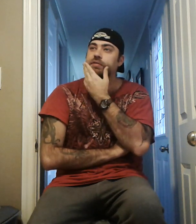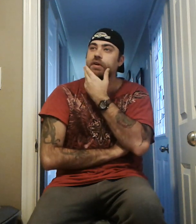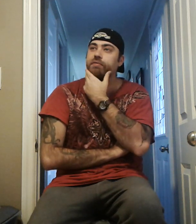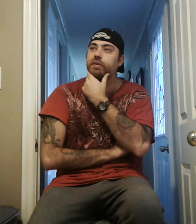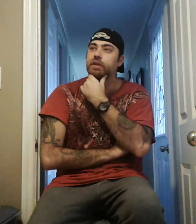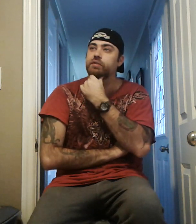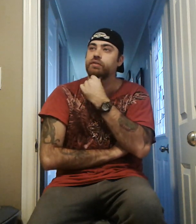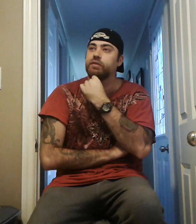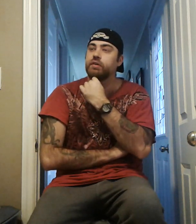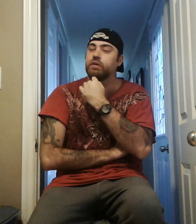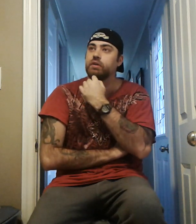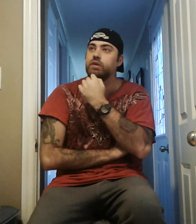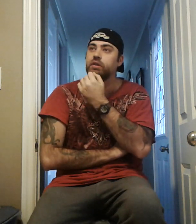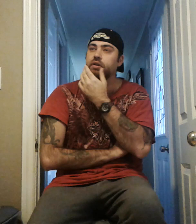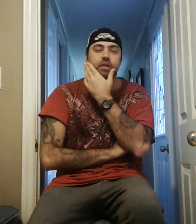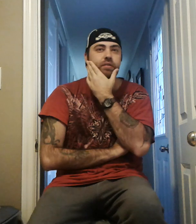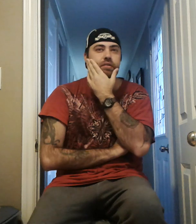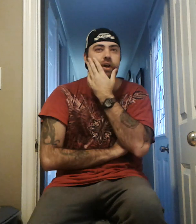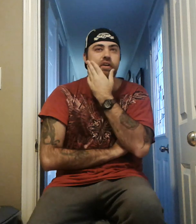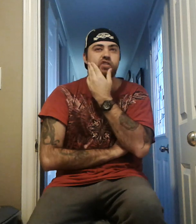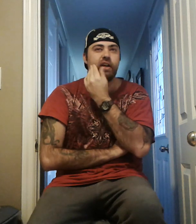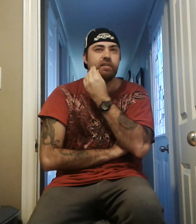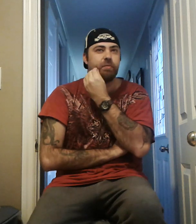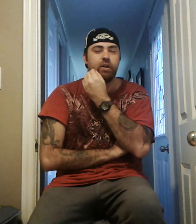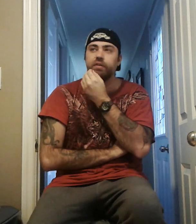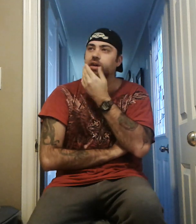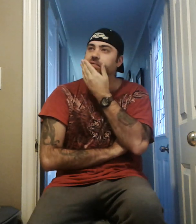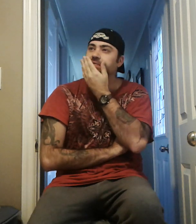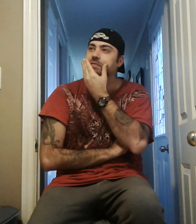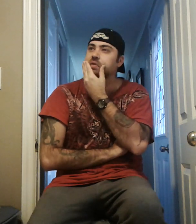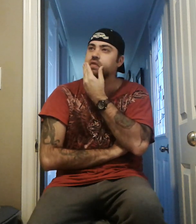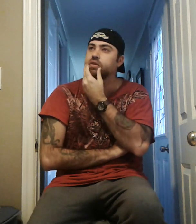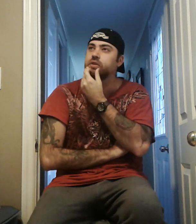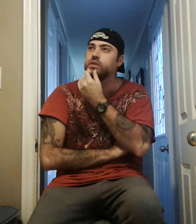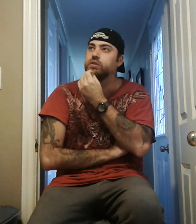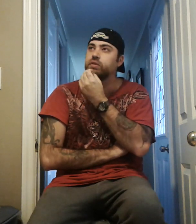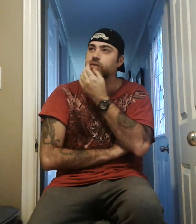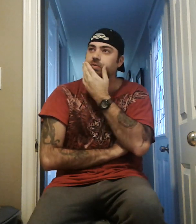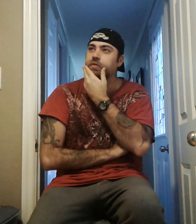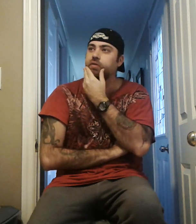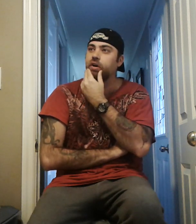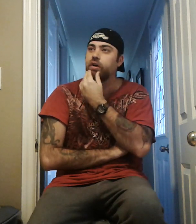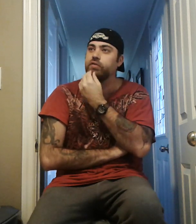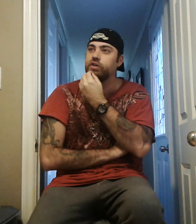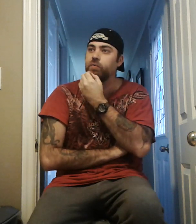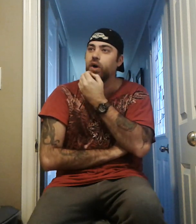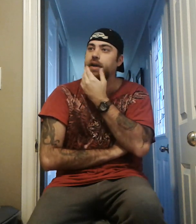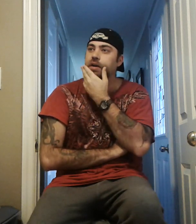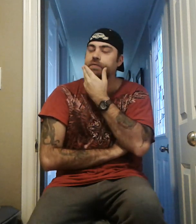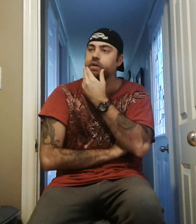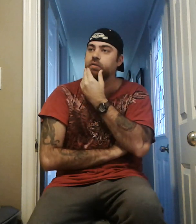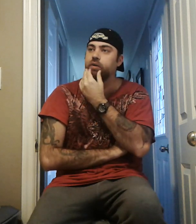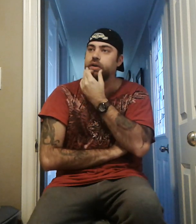off against, I think it was Nia Jax, one of them, I was rooting her on, she won, I'm thinking, great,